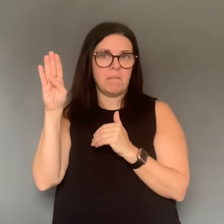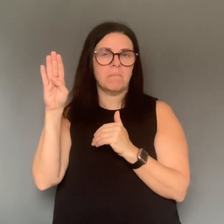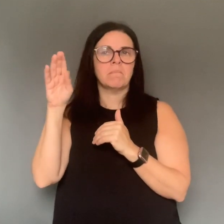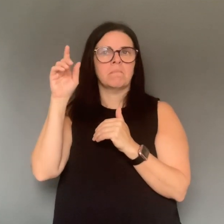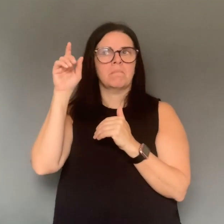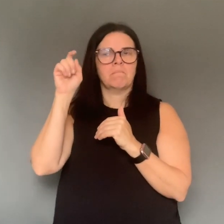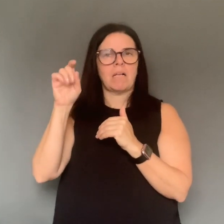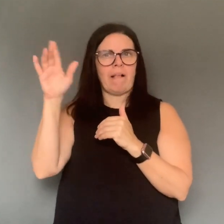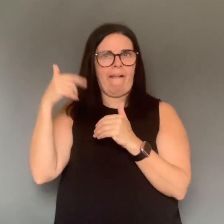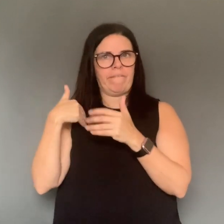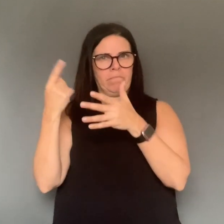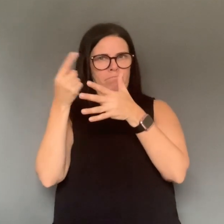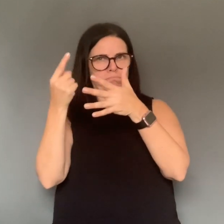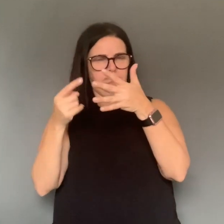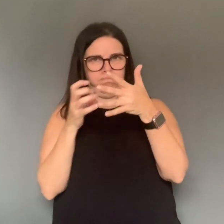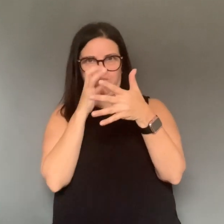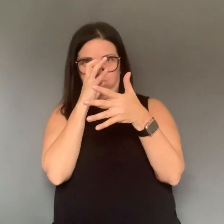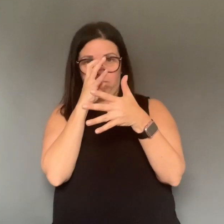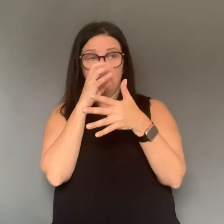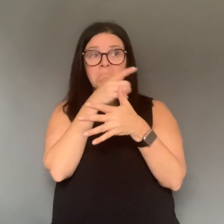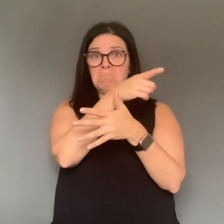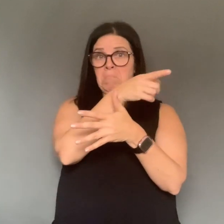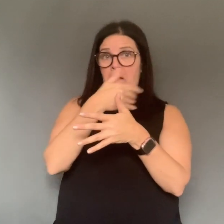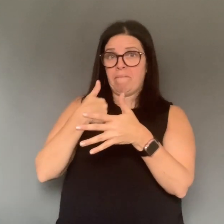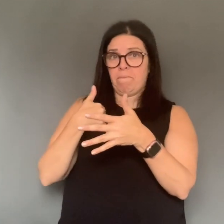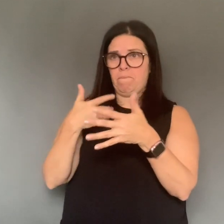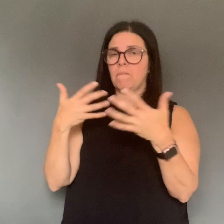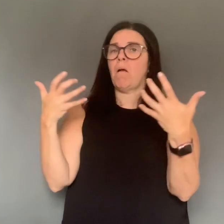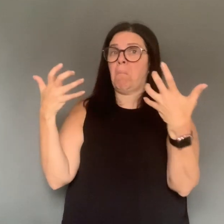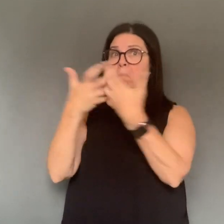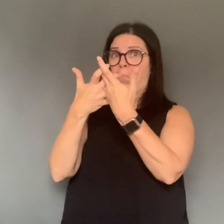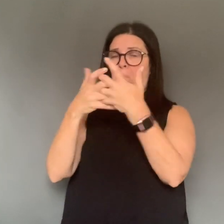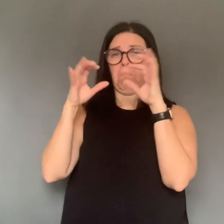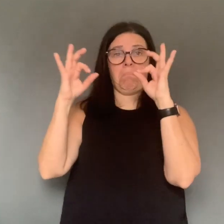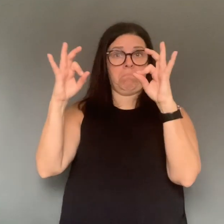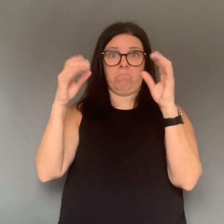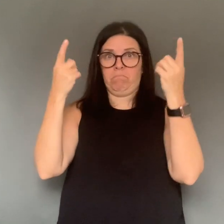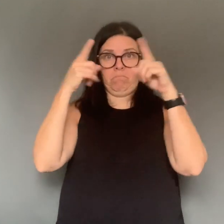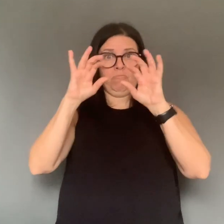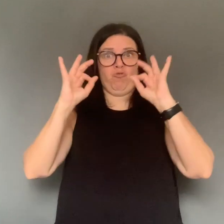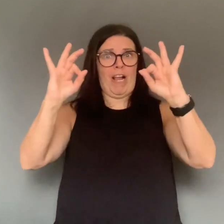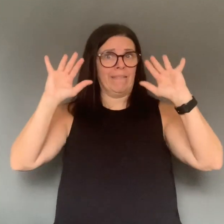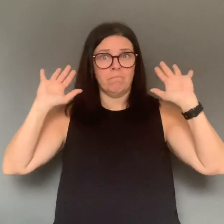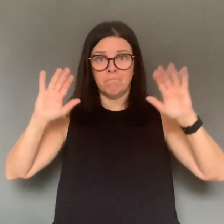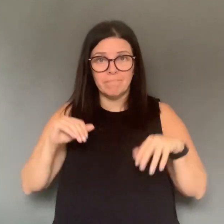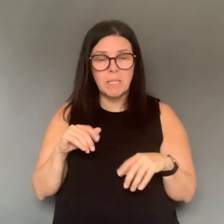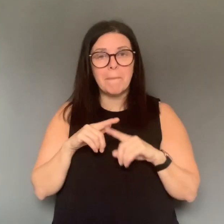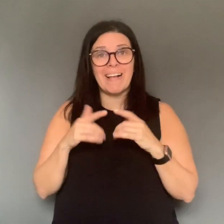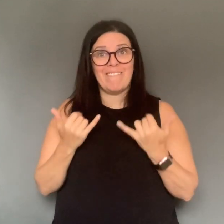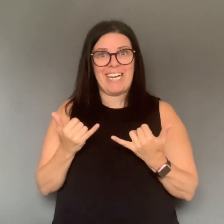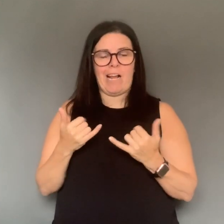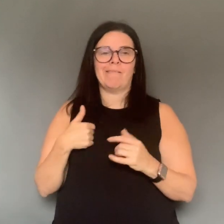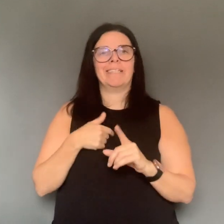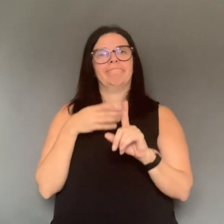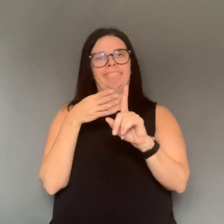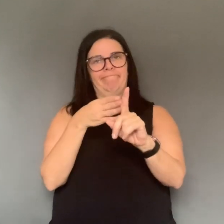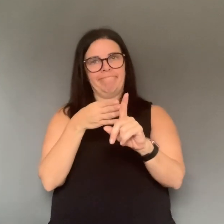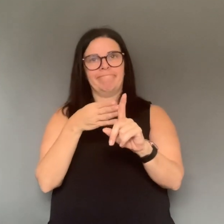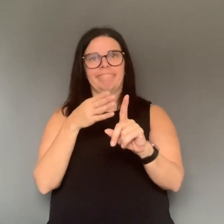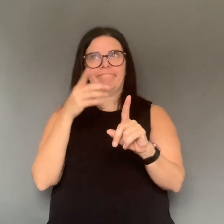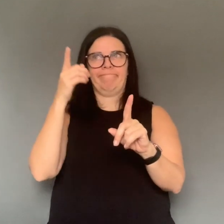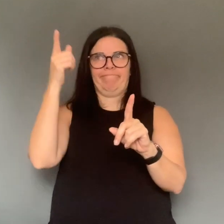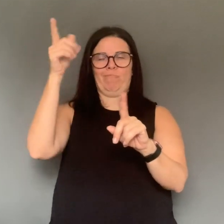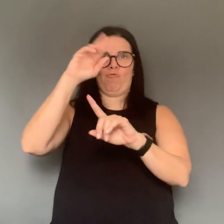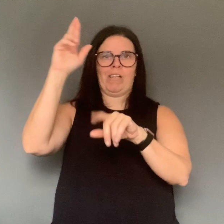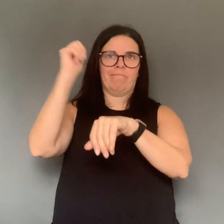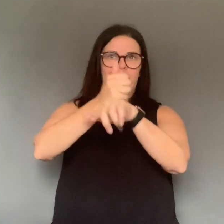But I think those criterias are not as easy to meet because of certain requirements. Those are our level